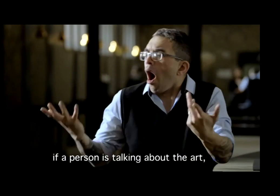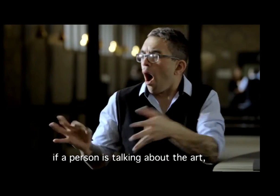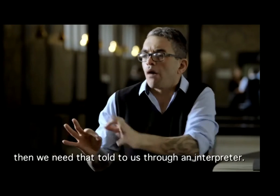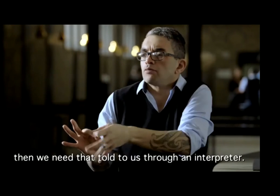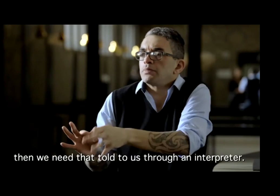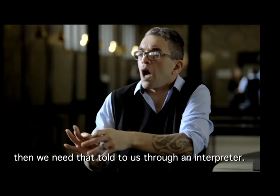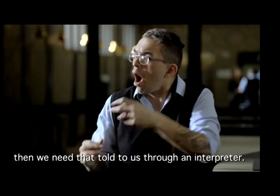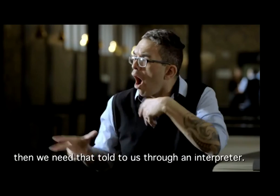hopeless.